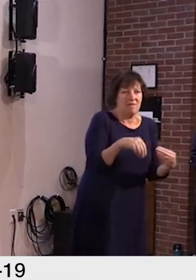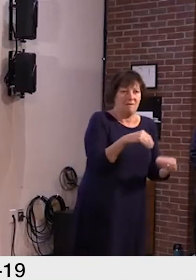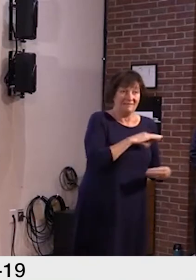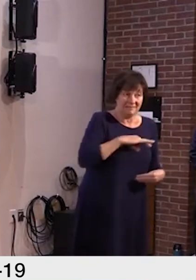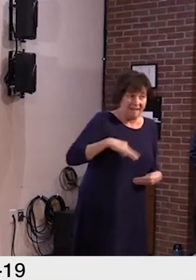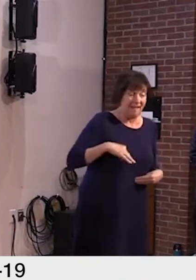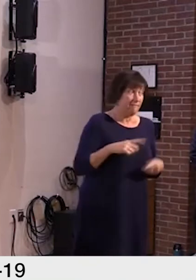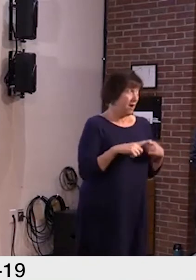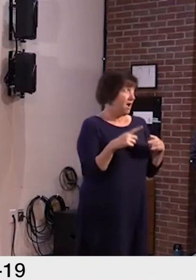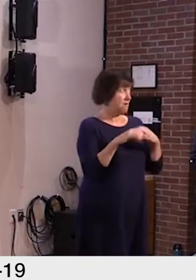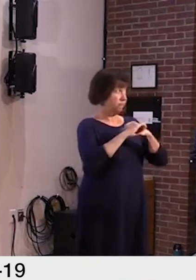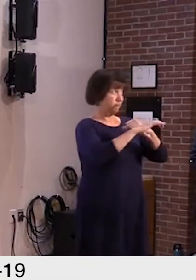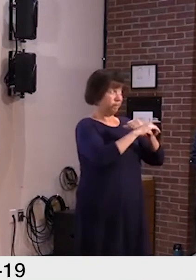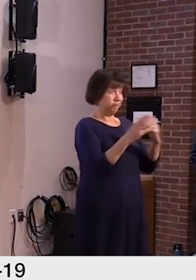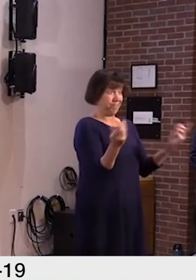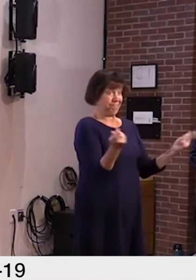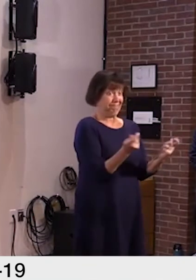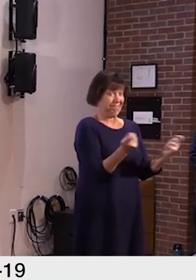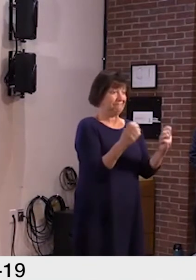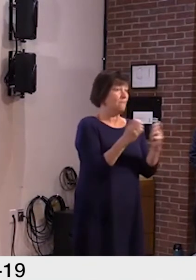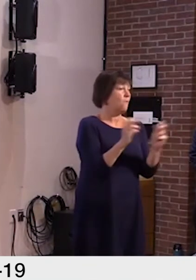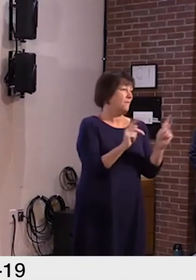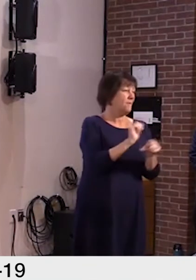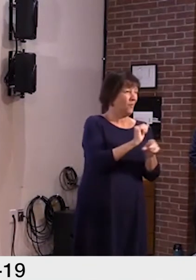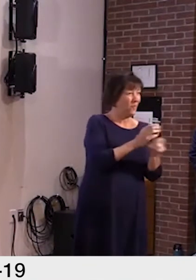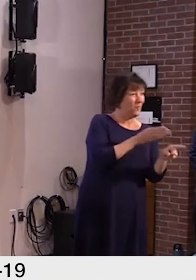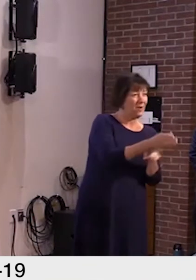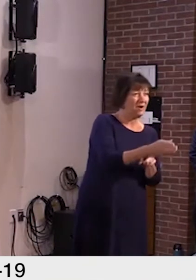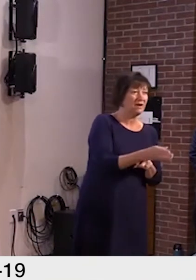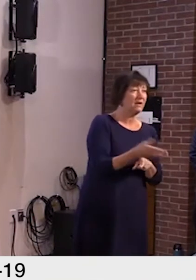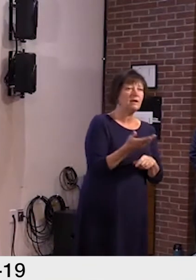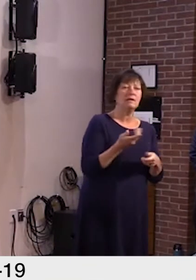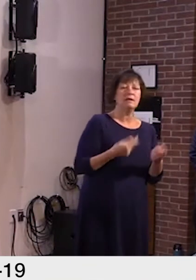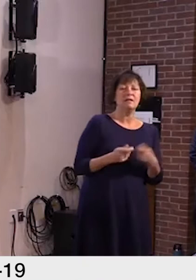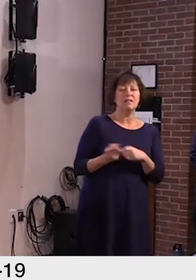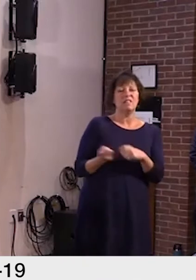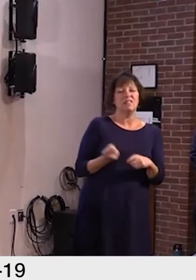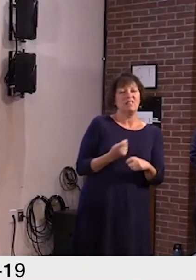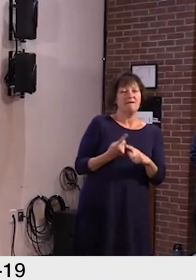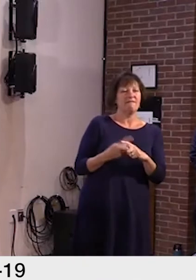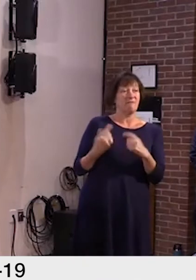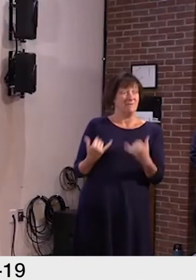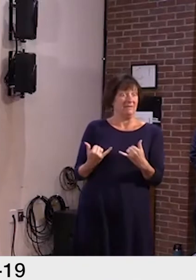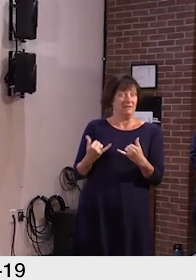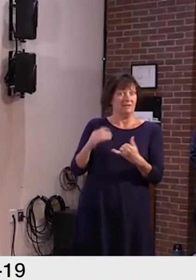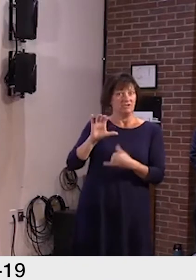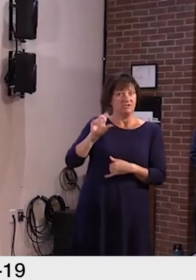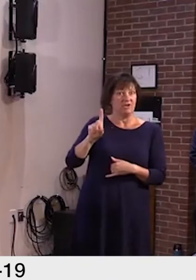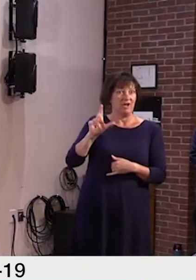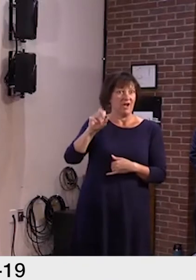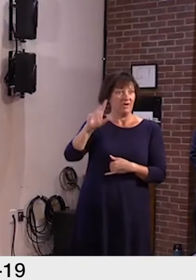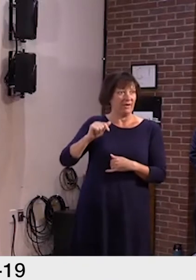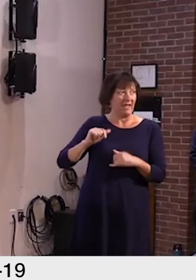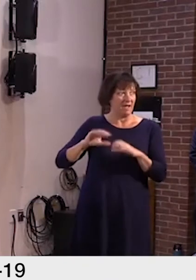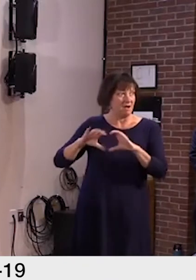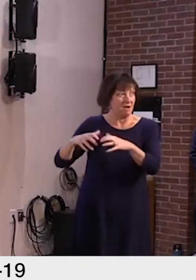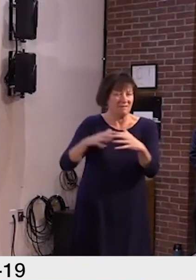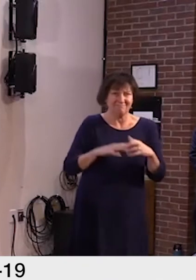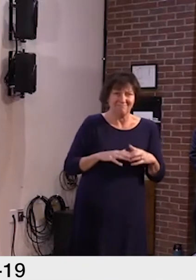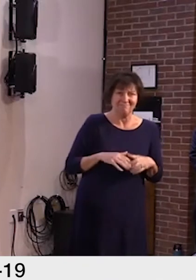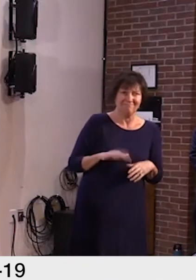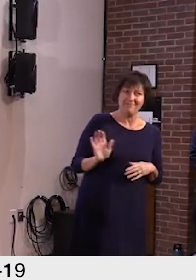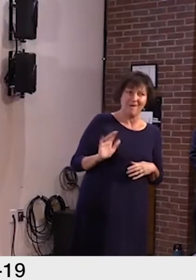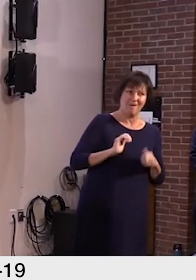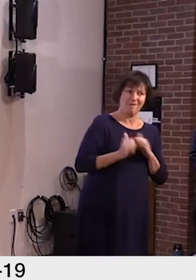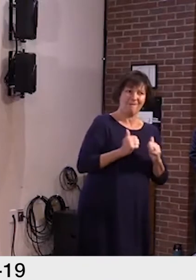recruitment campaign that brings new people into the field rather than drawing staff away from existing child care providers. These are all part of